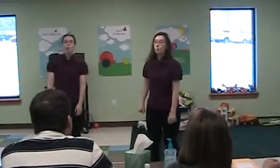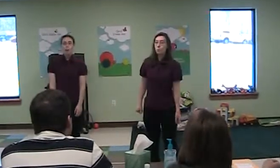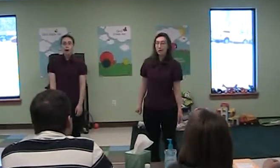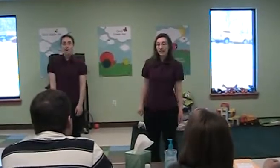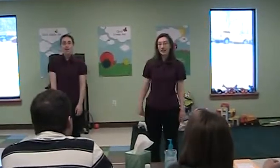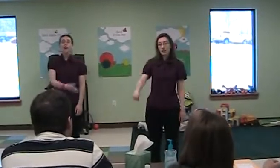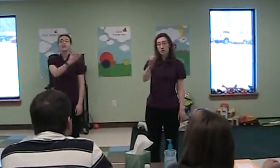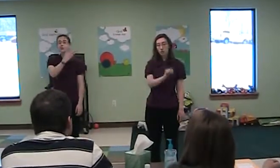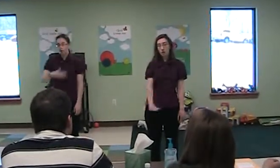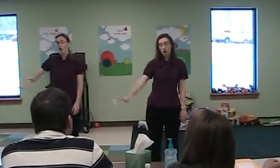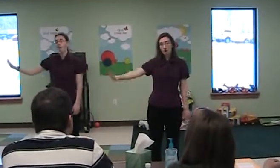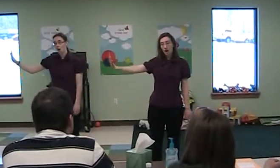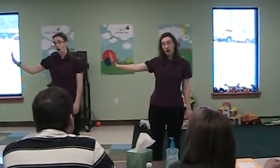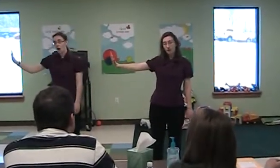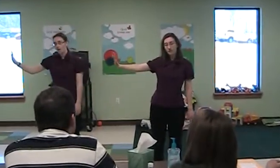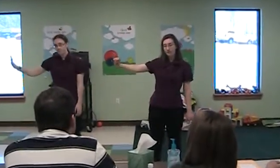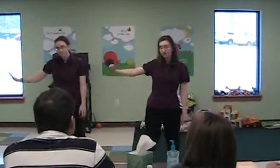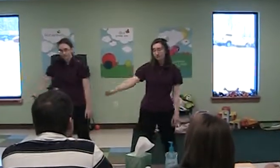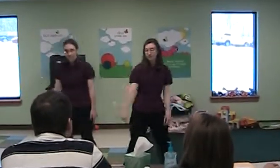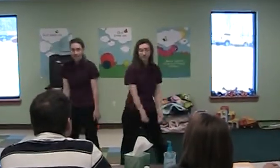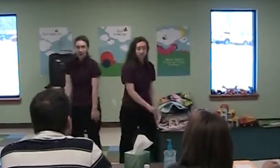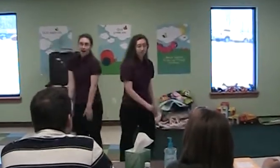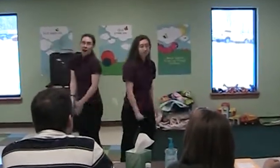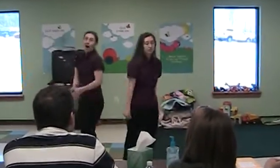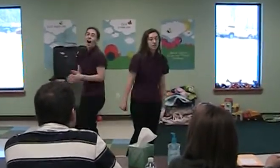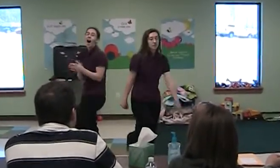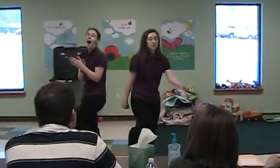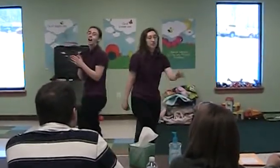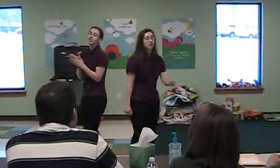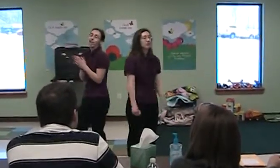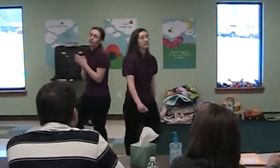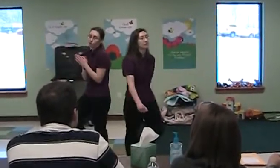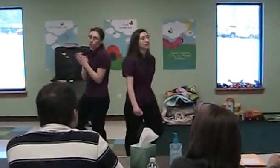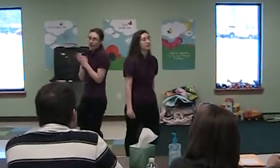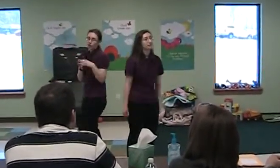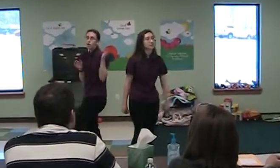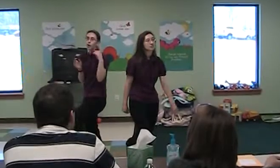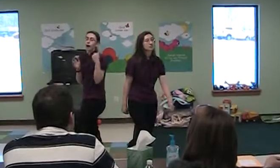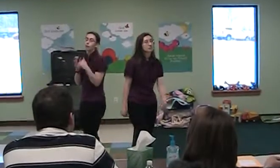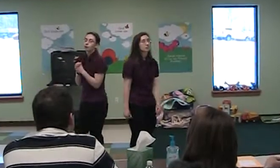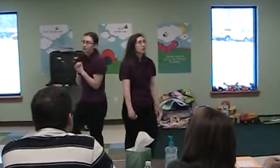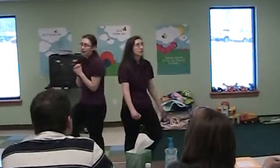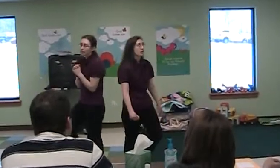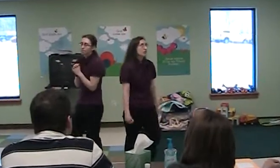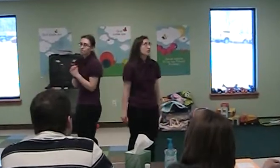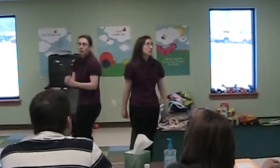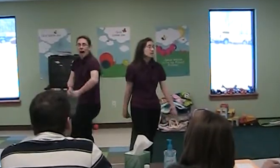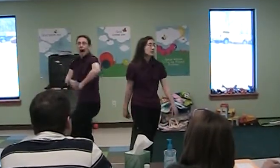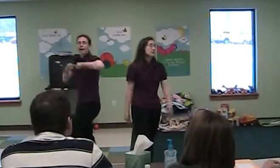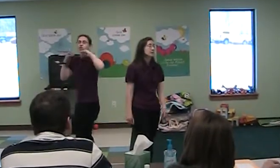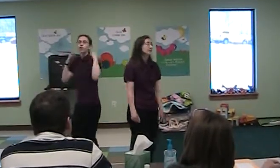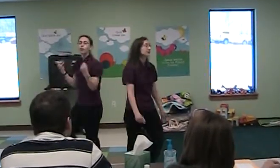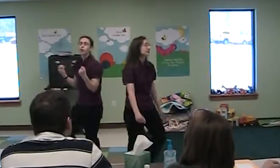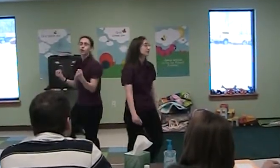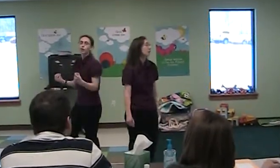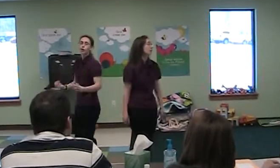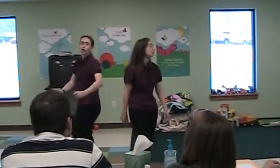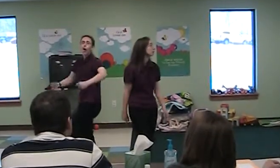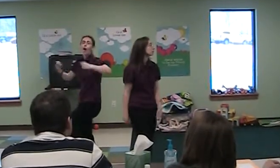We drove on. Ah, gentlemen, you come with me. I show you beautiful, oh,